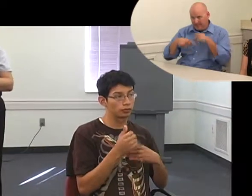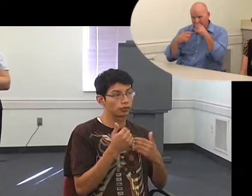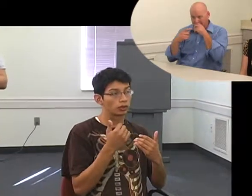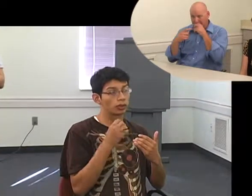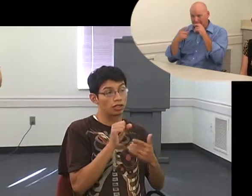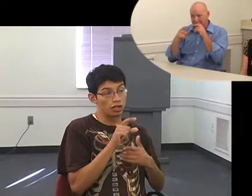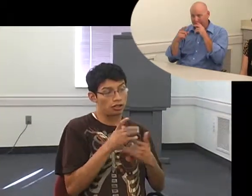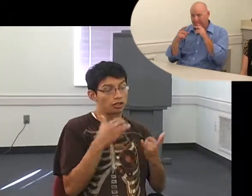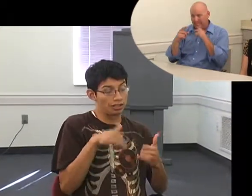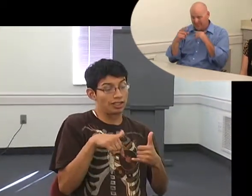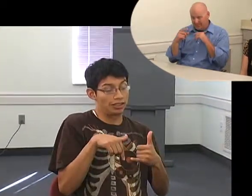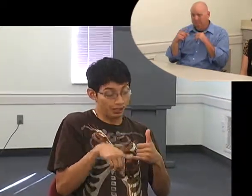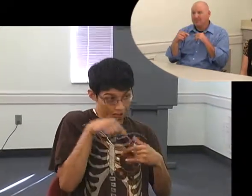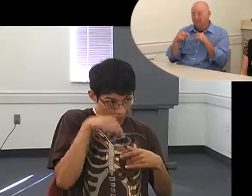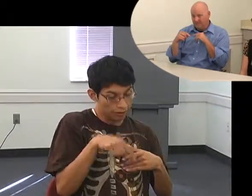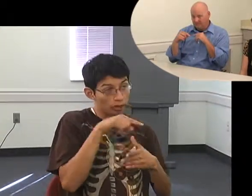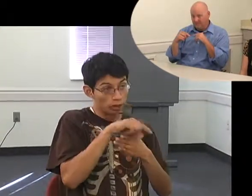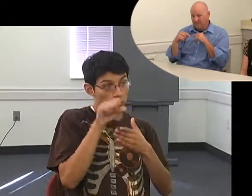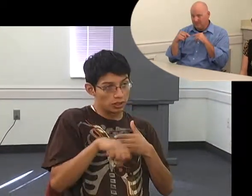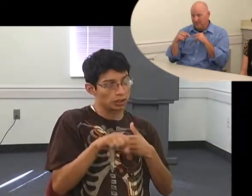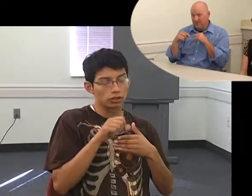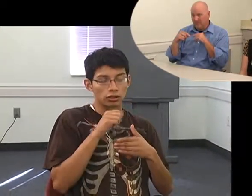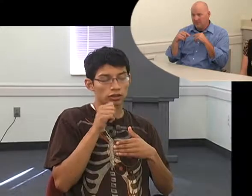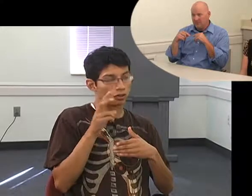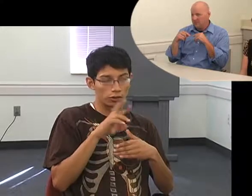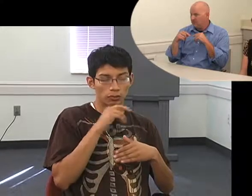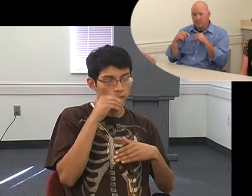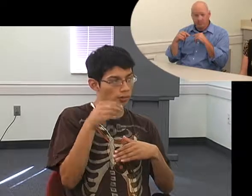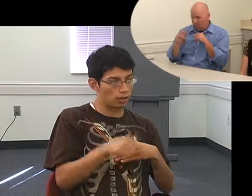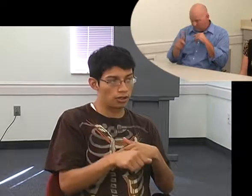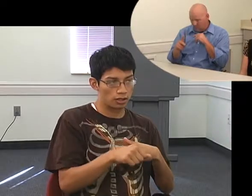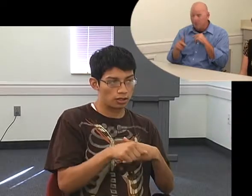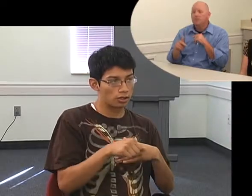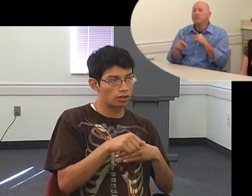with your Like, See Bye. Bye. Bye.